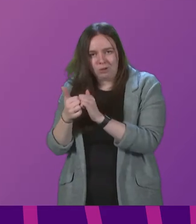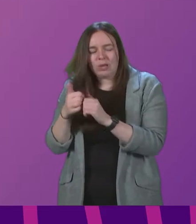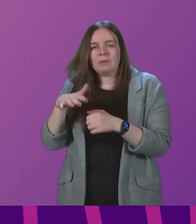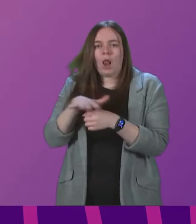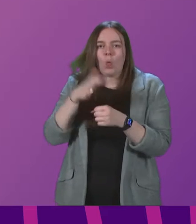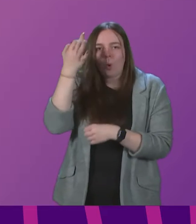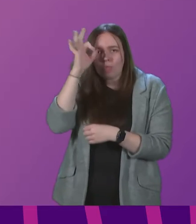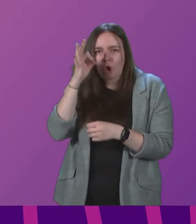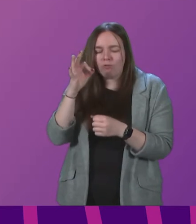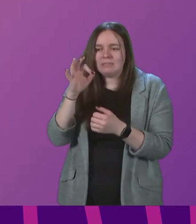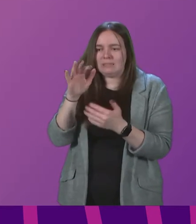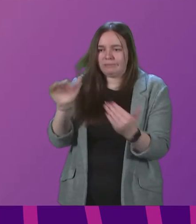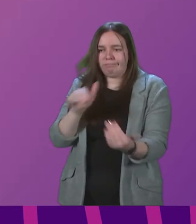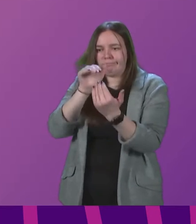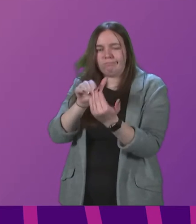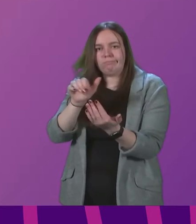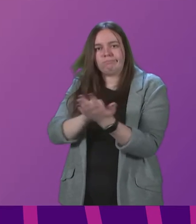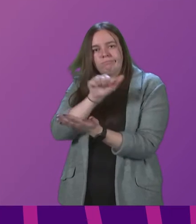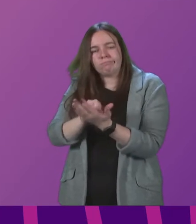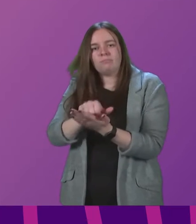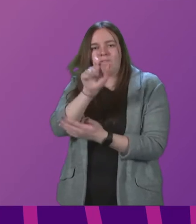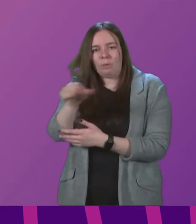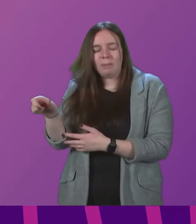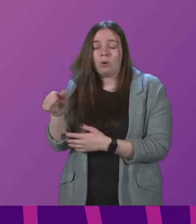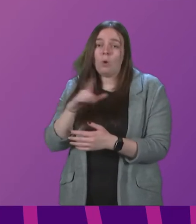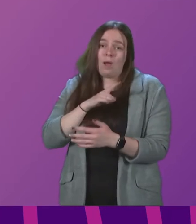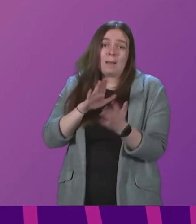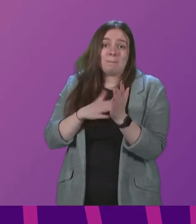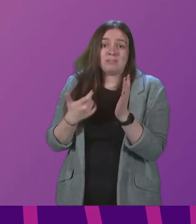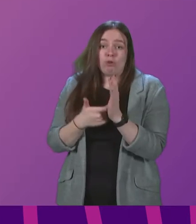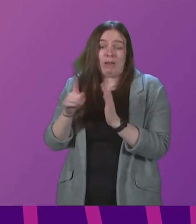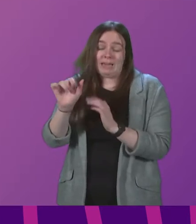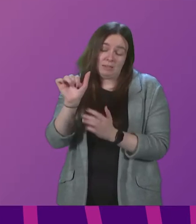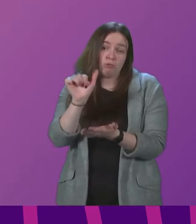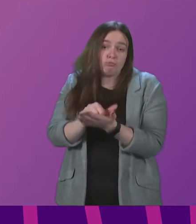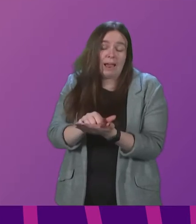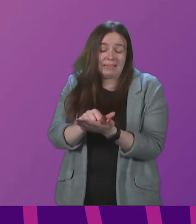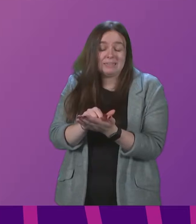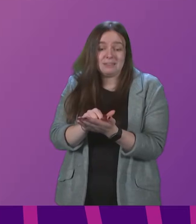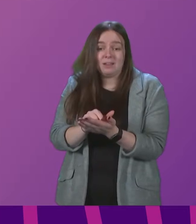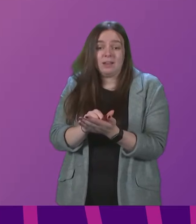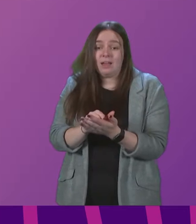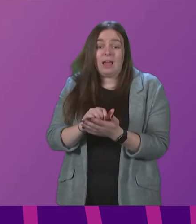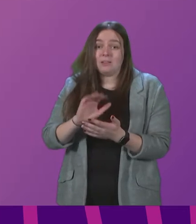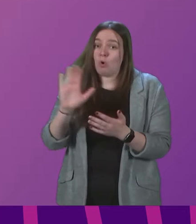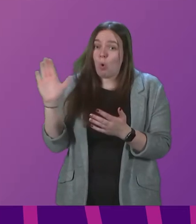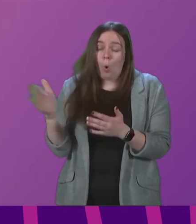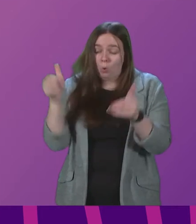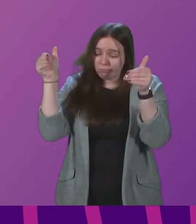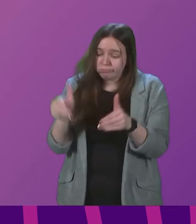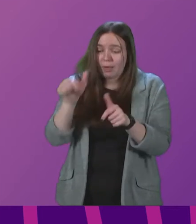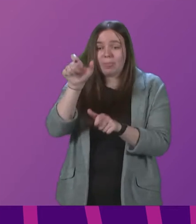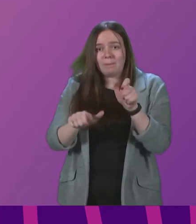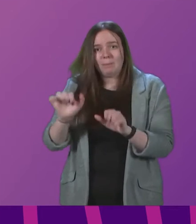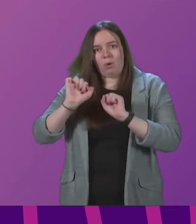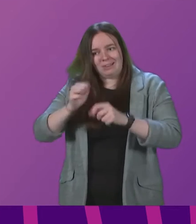authorities get this right for people. Because Mr Rennie is right in the fact that it is all about people and the care that